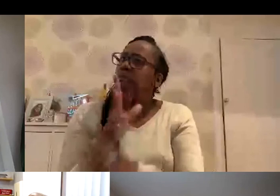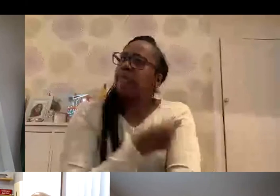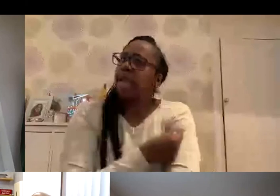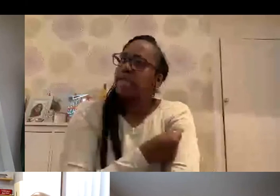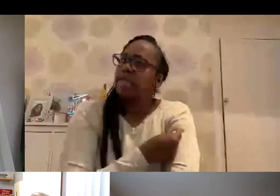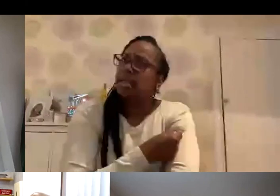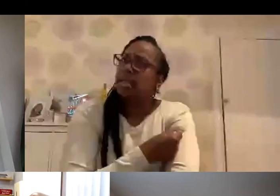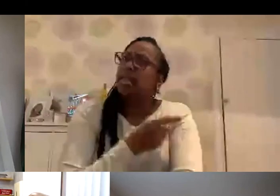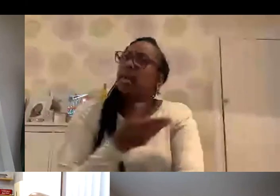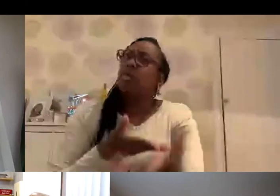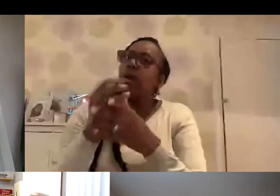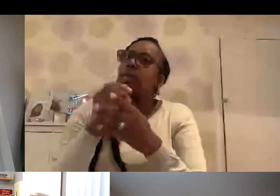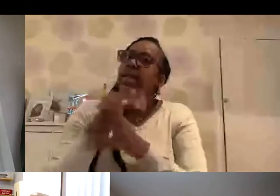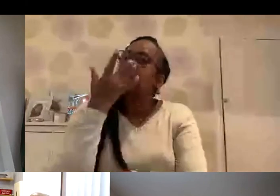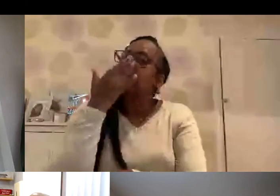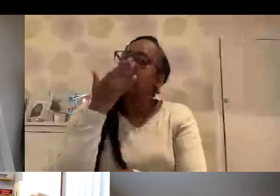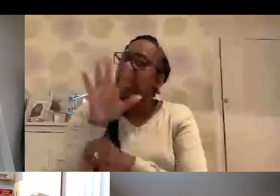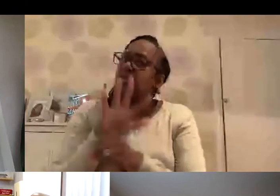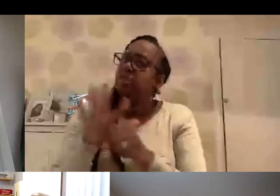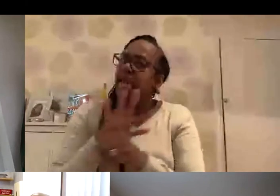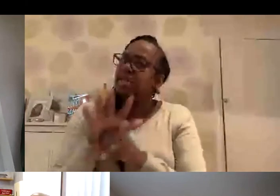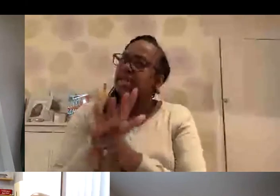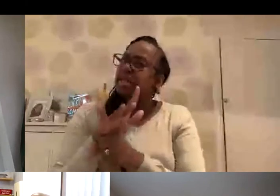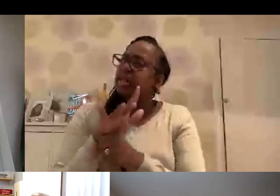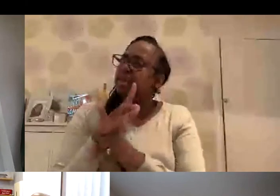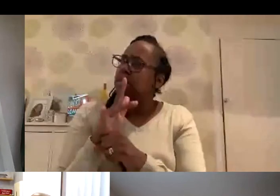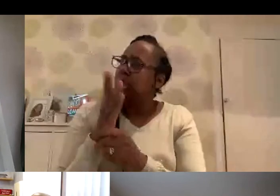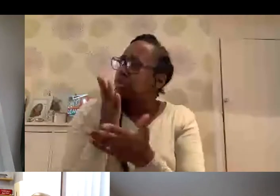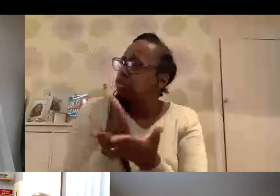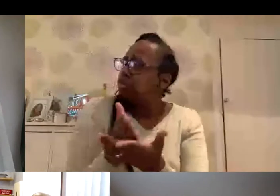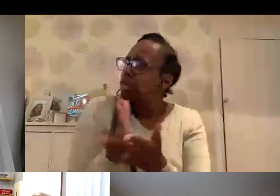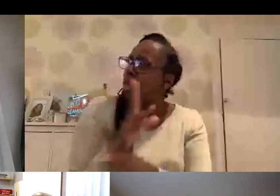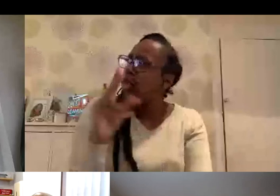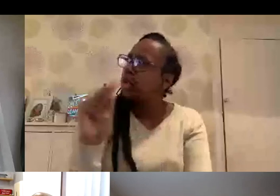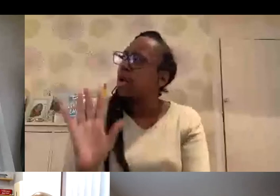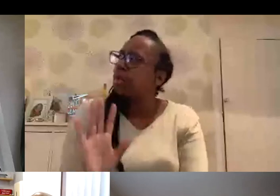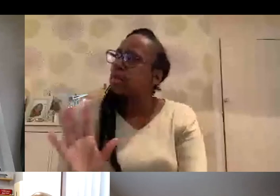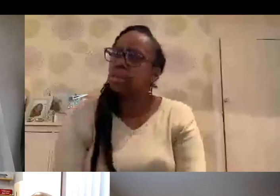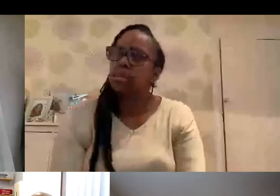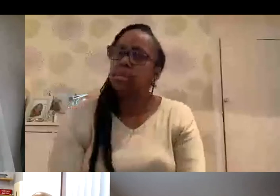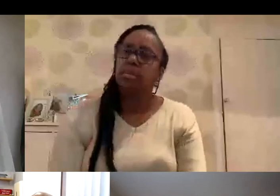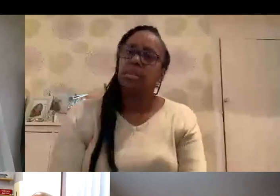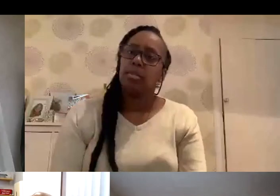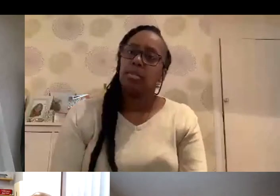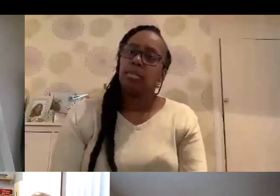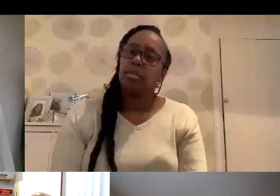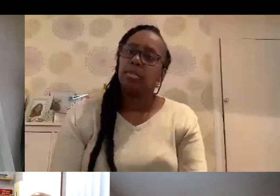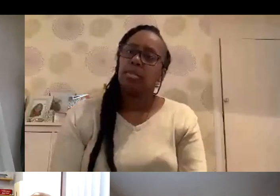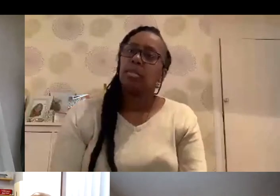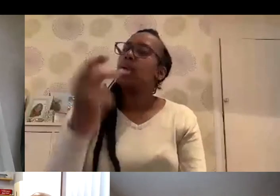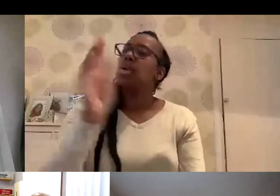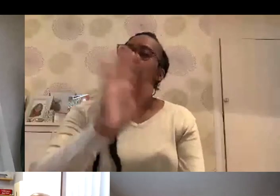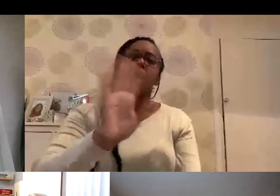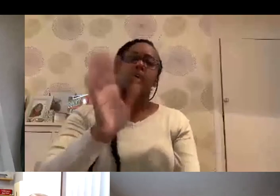into the age-related priority list. Is that true or no? No, no, it's not quite like that. What